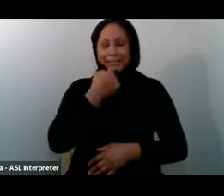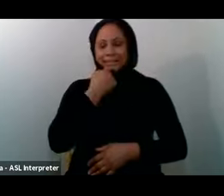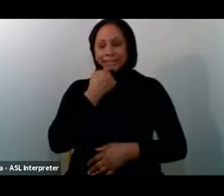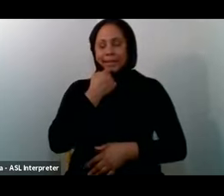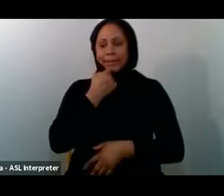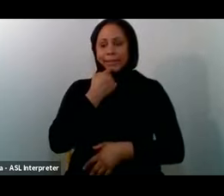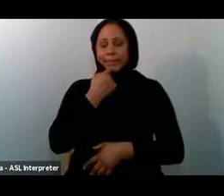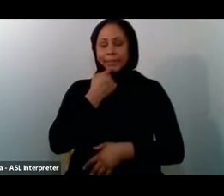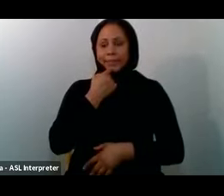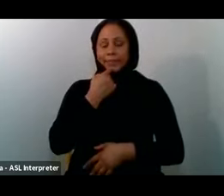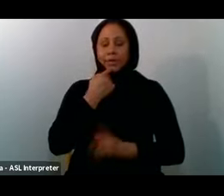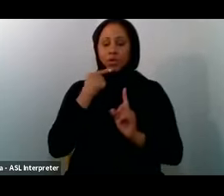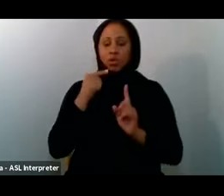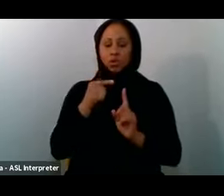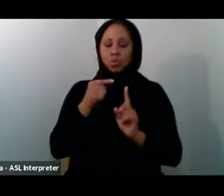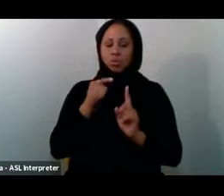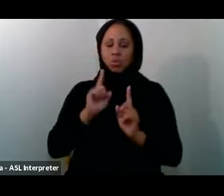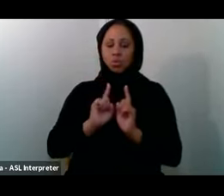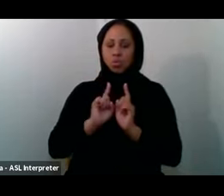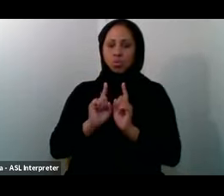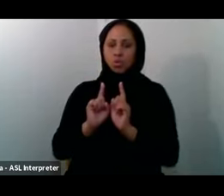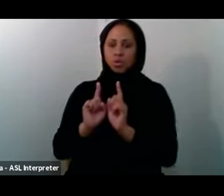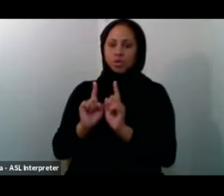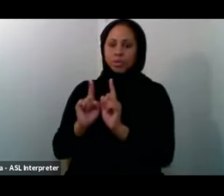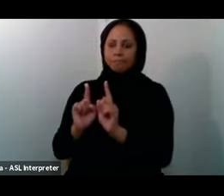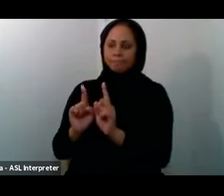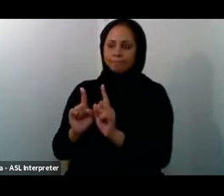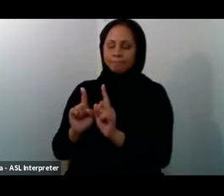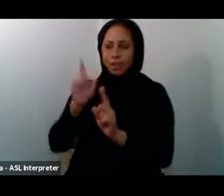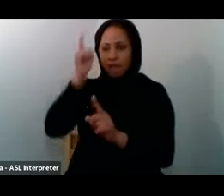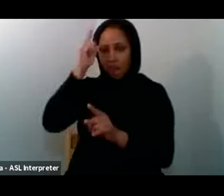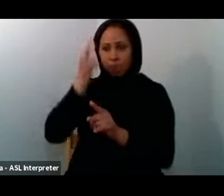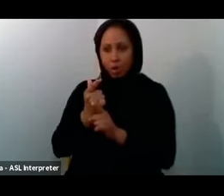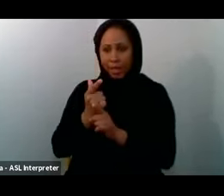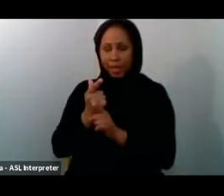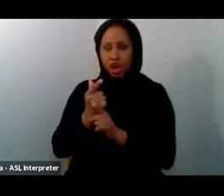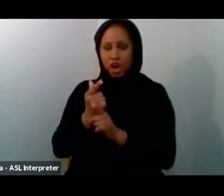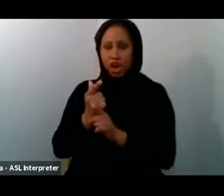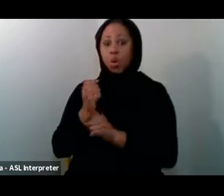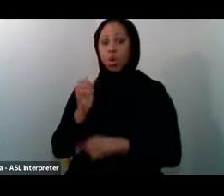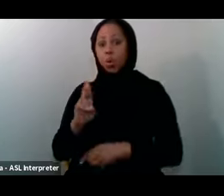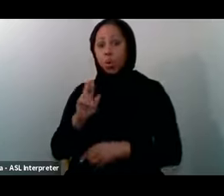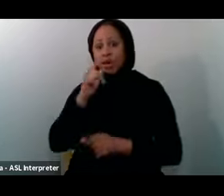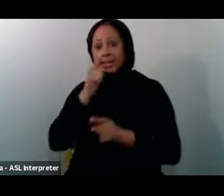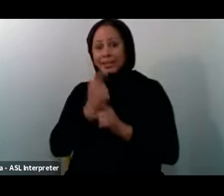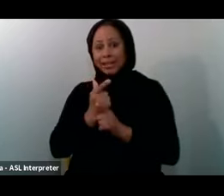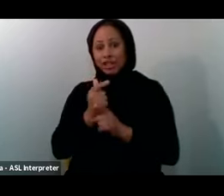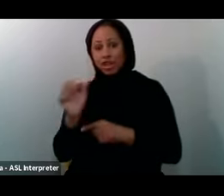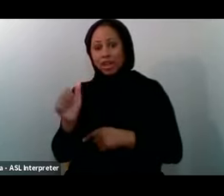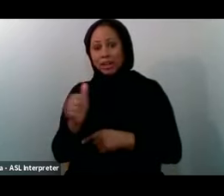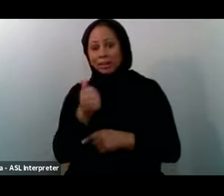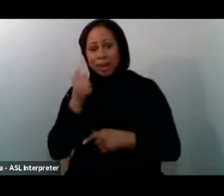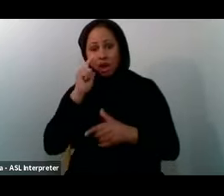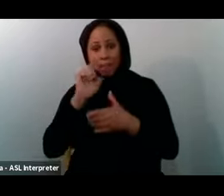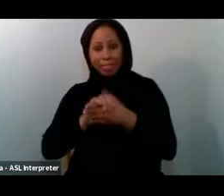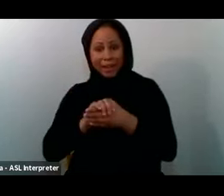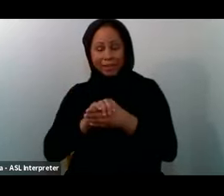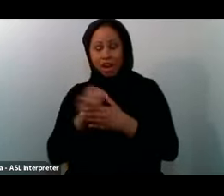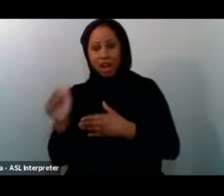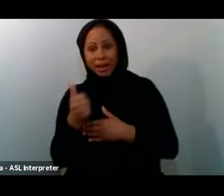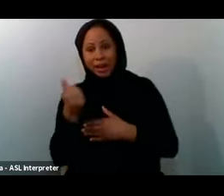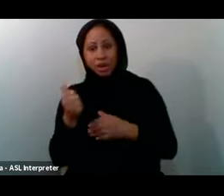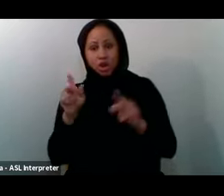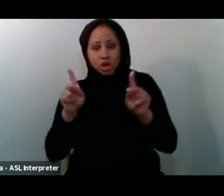To walk with a brother To walk with a brother Or a sister A fellow believer A fellow human being